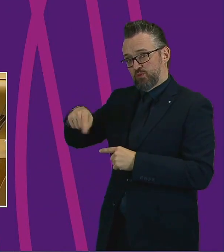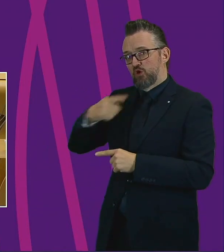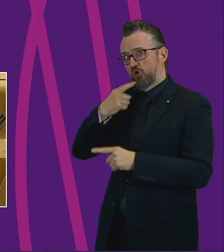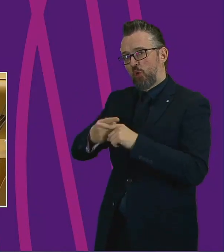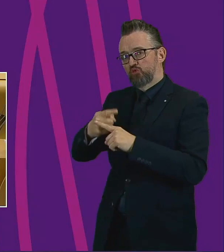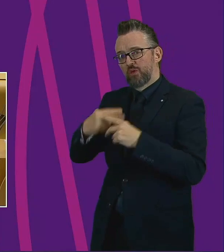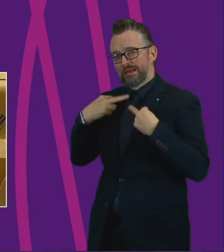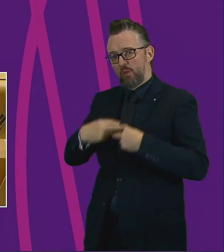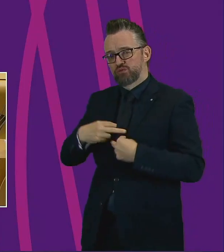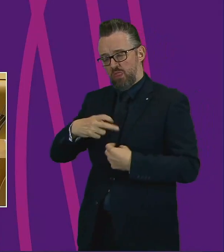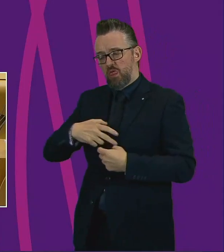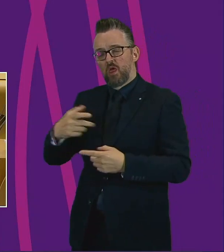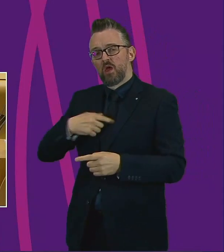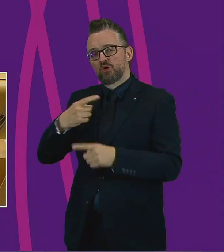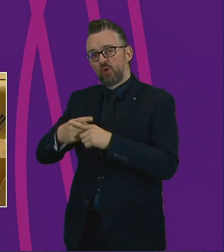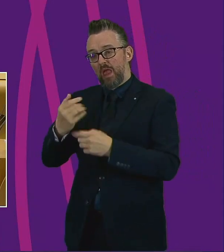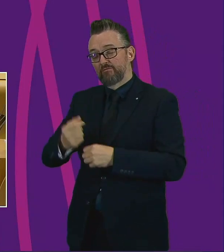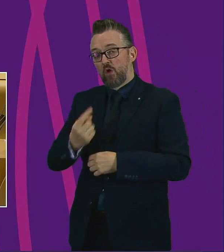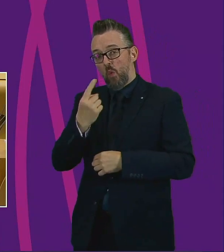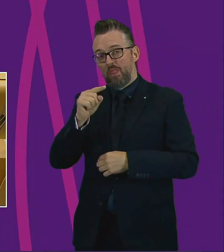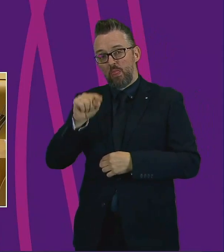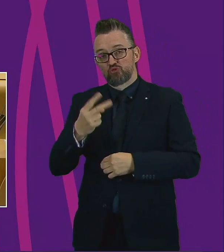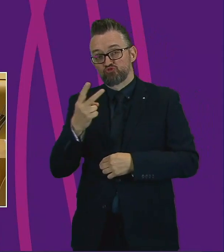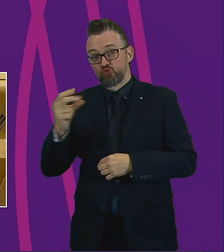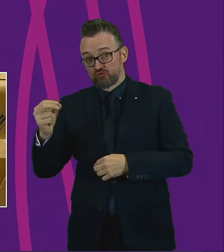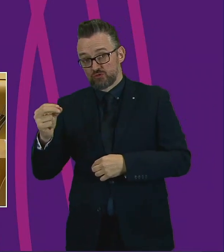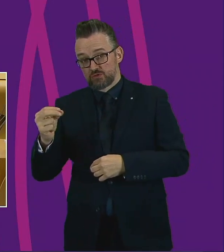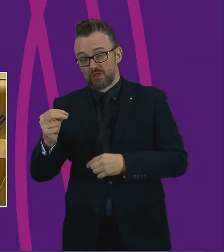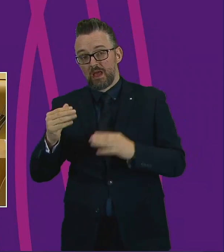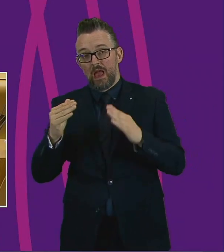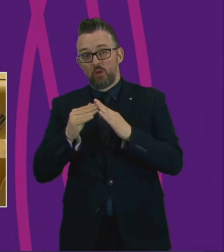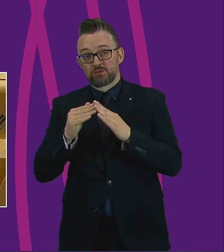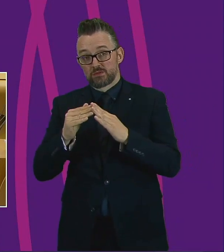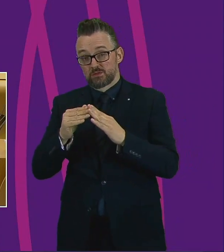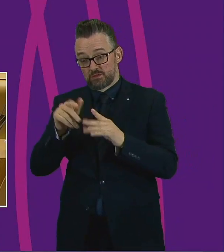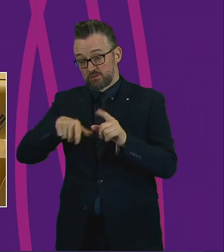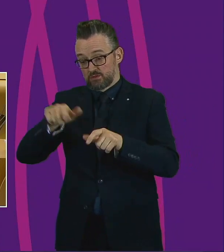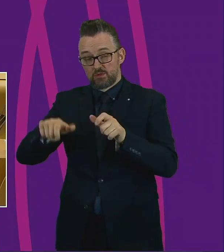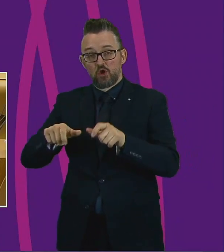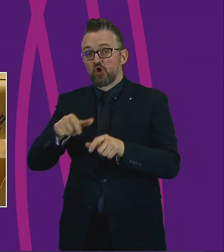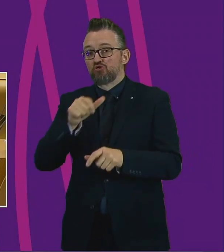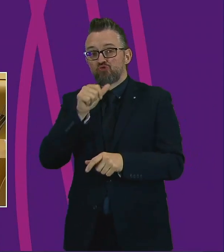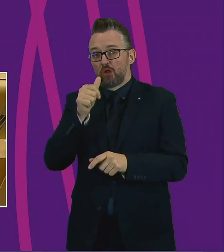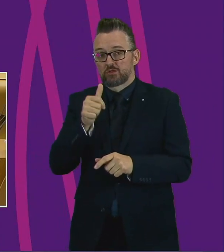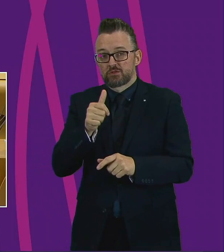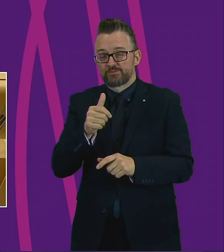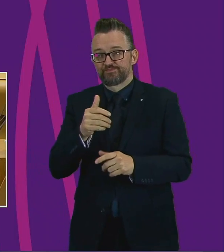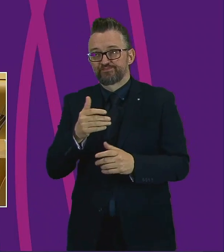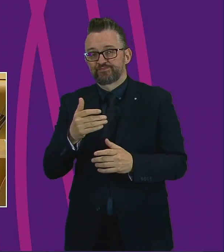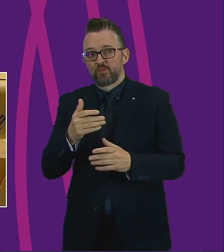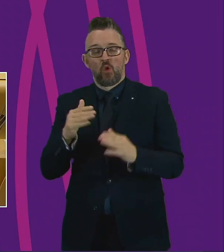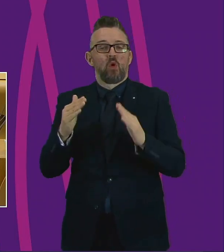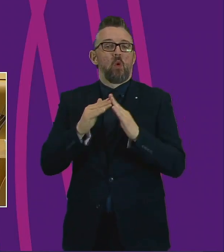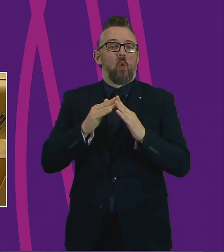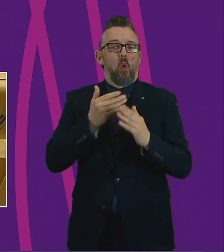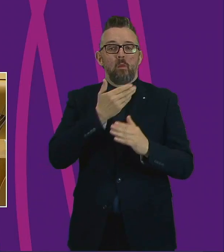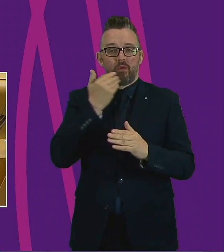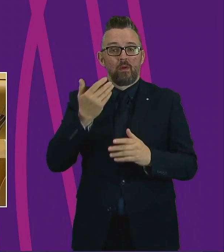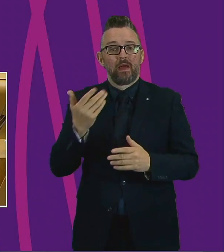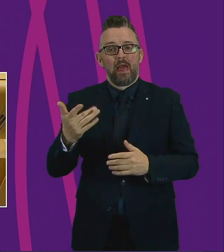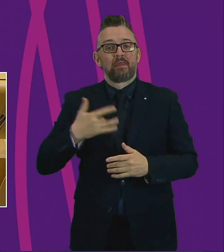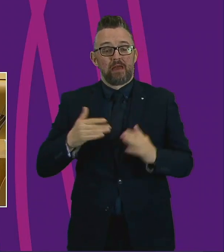I'm told that we have 1,200 households who are not homeless, but they are living in unsuitable accommodation.